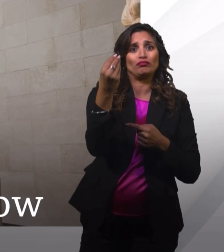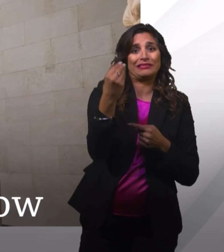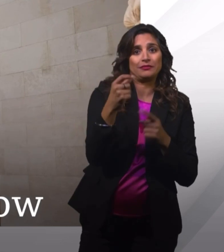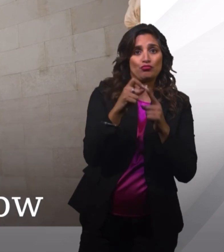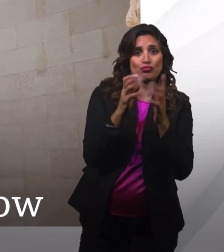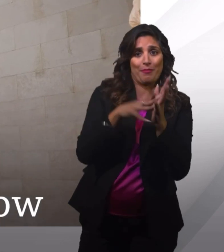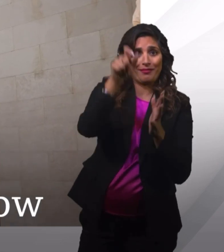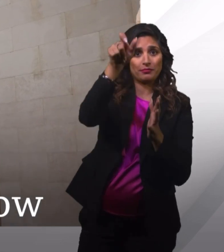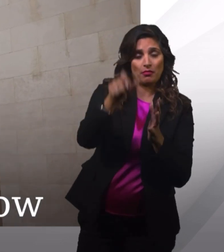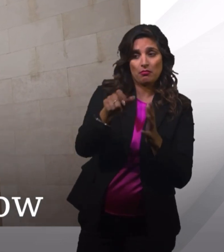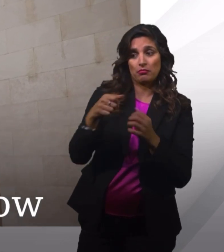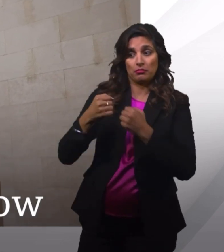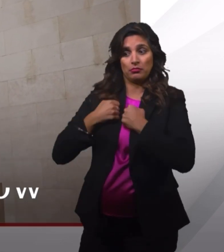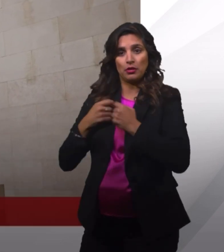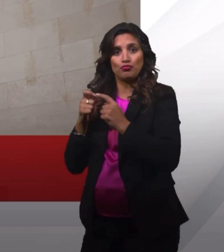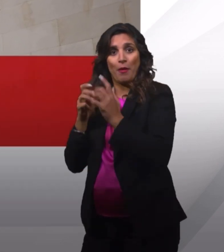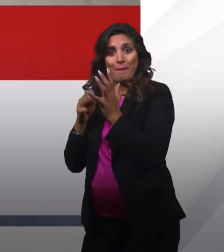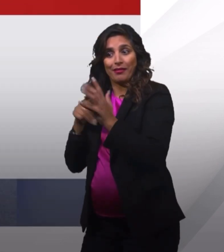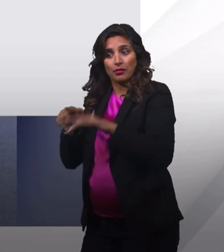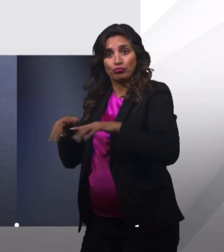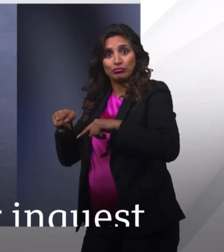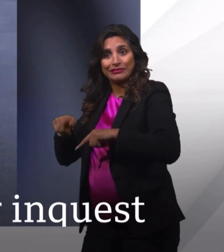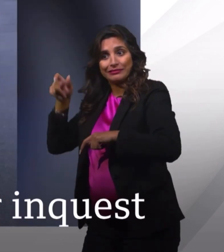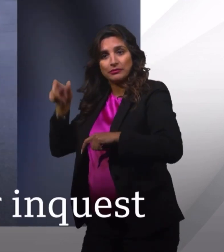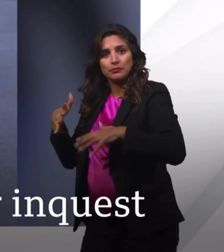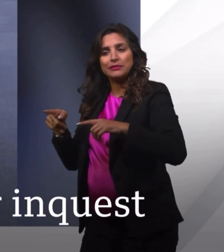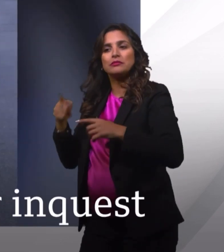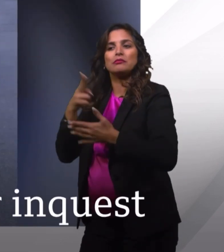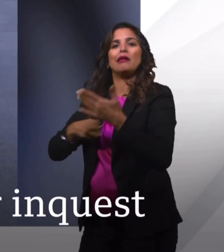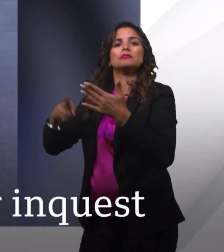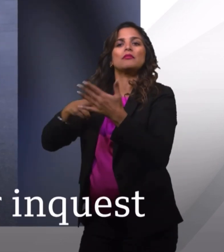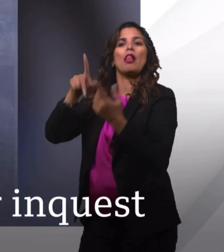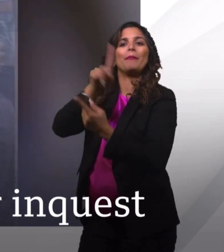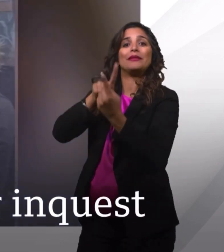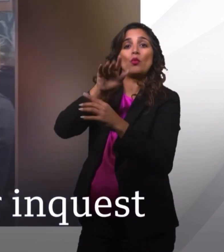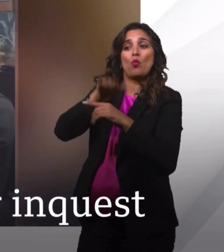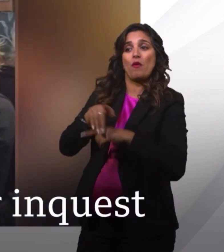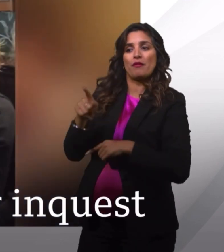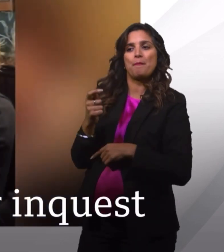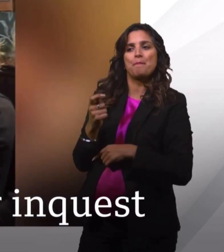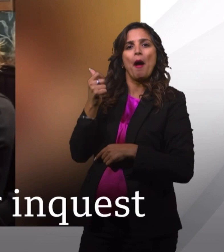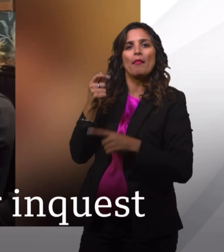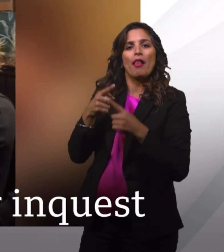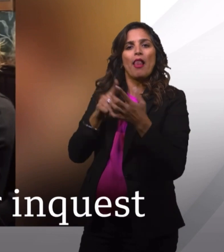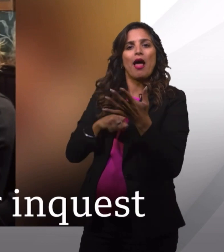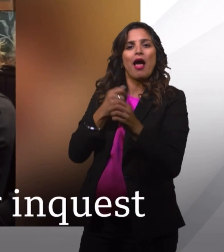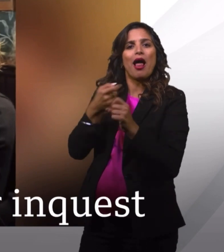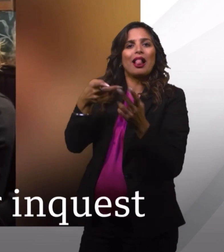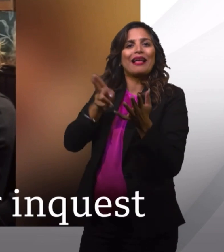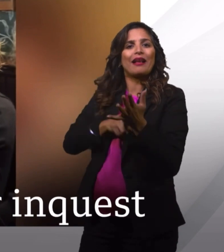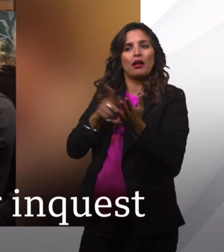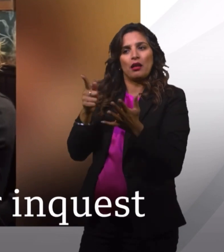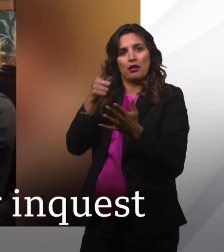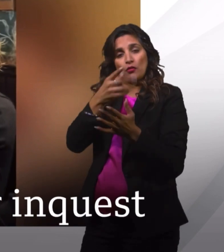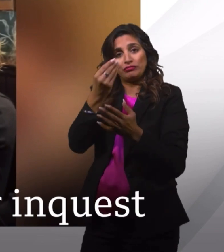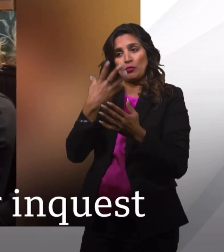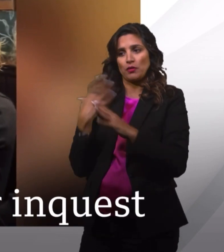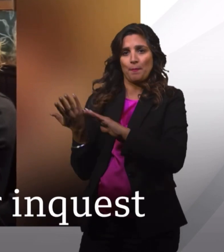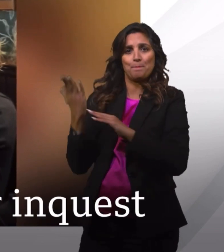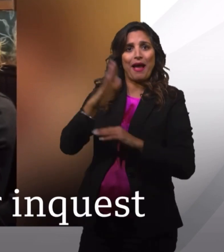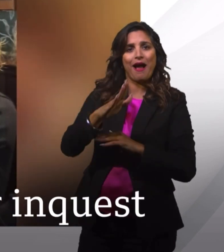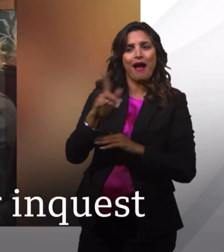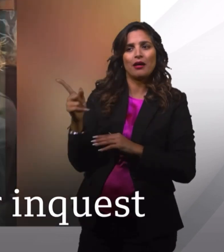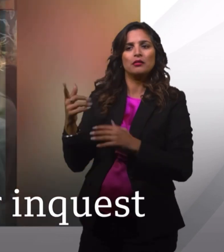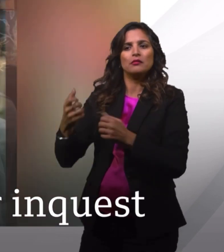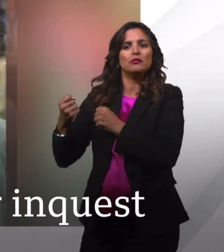Rishi Sunak cancelled a meeting with him. The inquest opens today into the death of primary school head Ruth Perry.